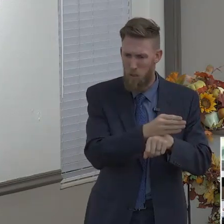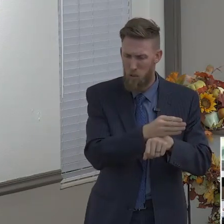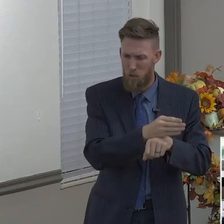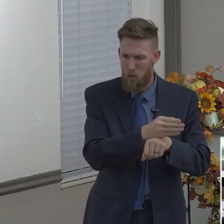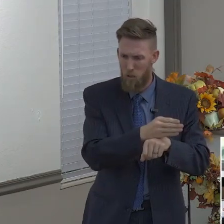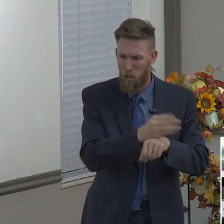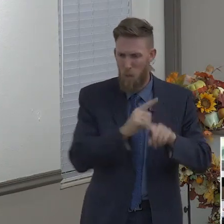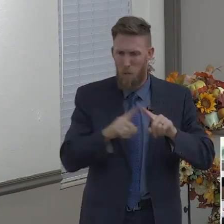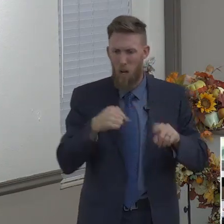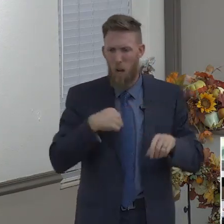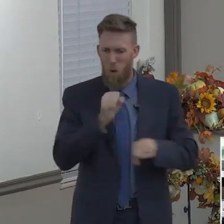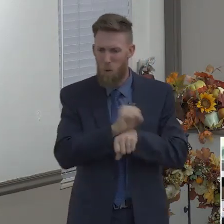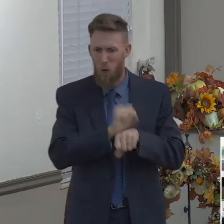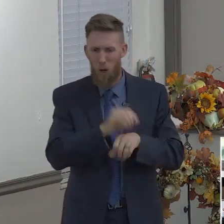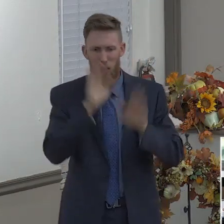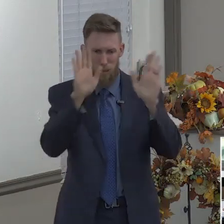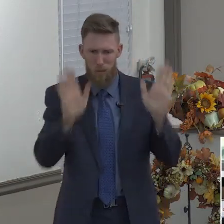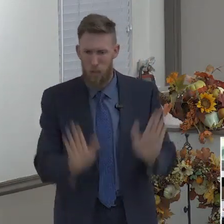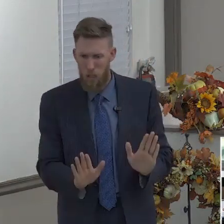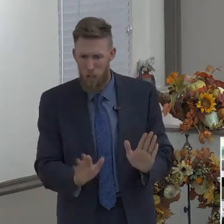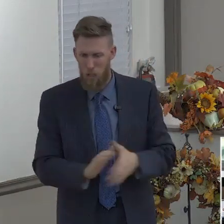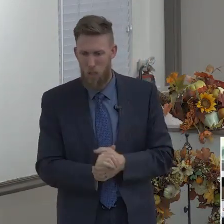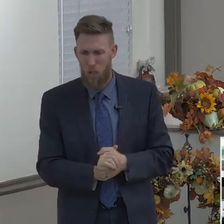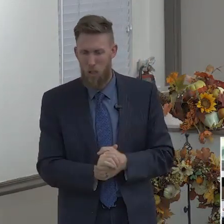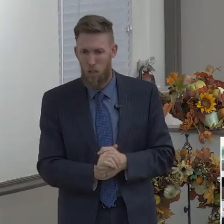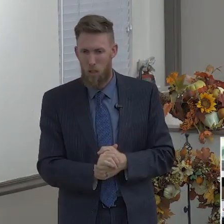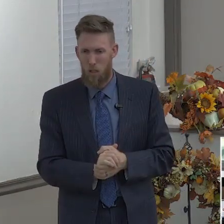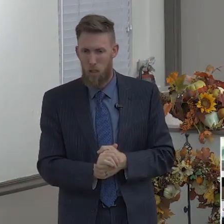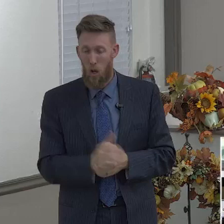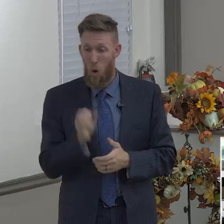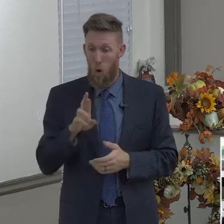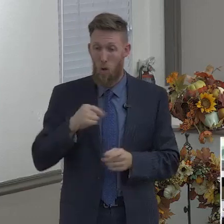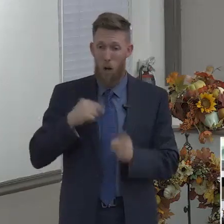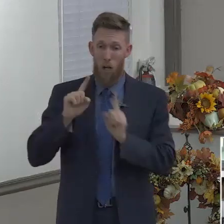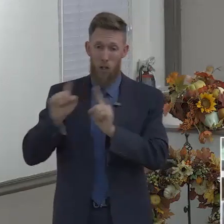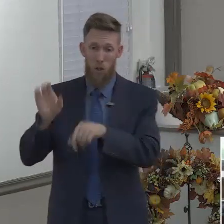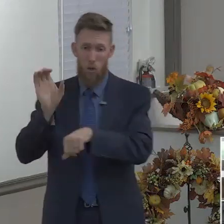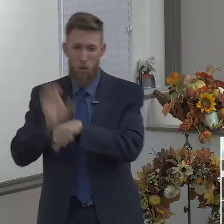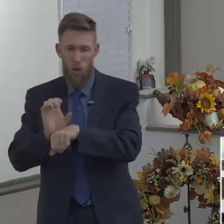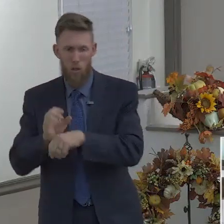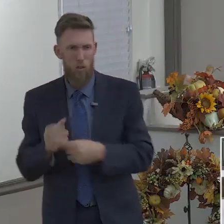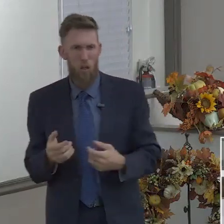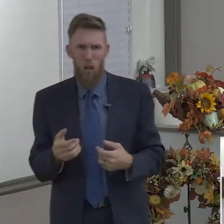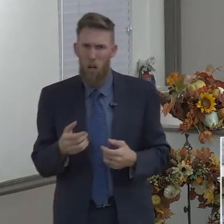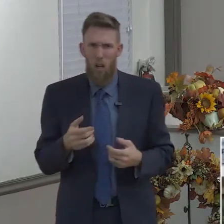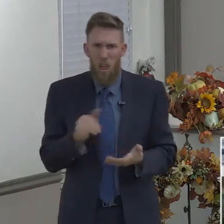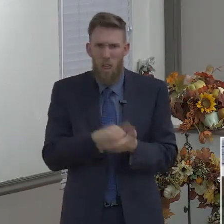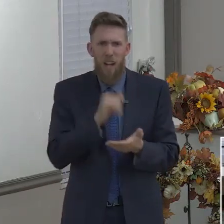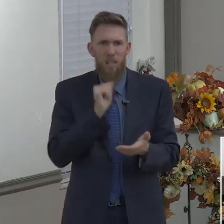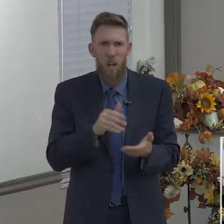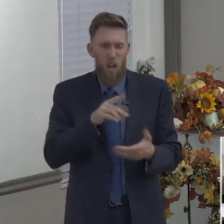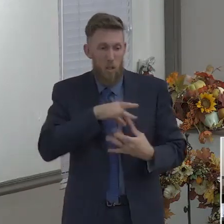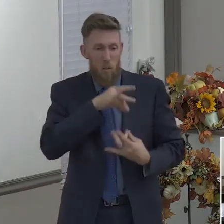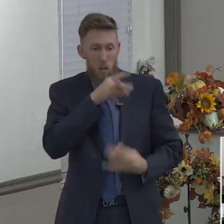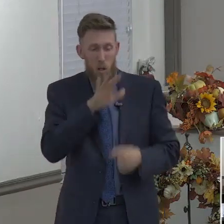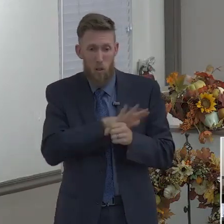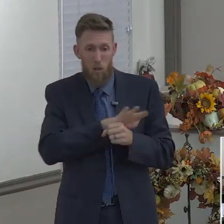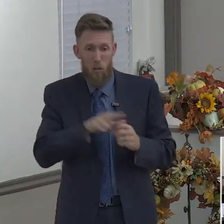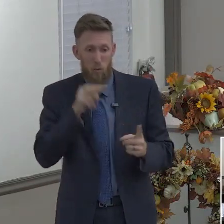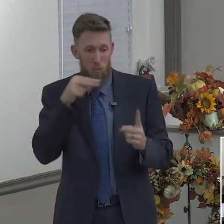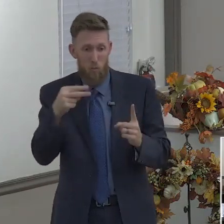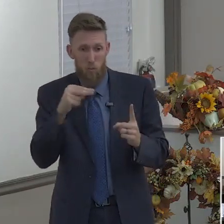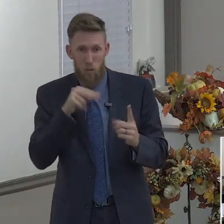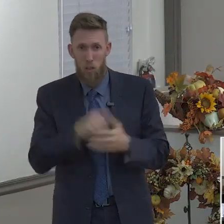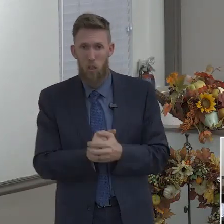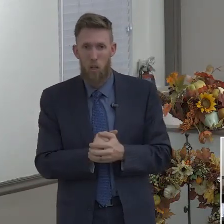don't know. What's wrong? There's no spiritual perception. Well, you know what? Should I date this girl who's not saved? I don't know. What should